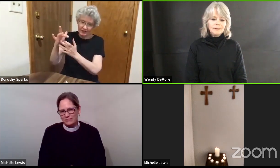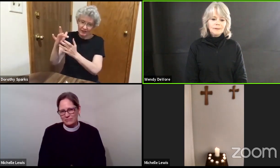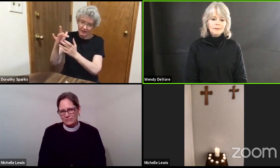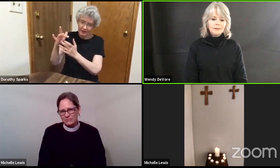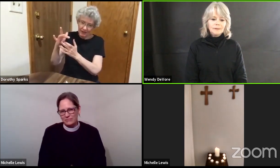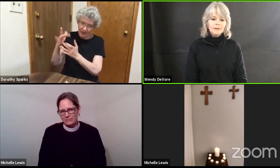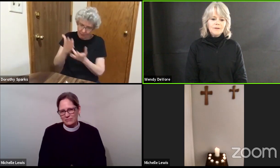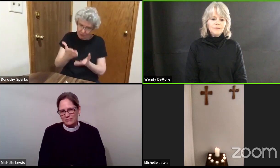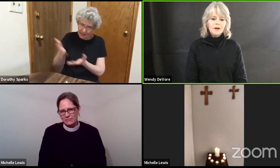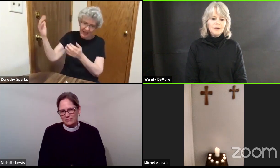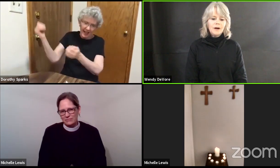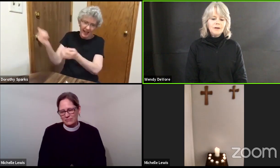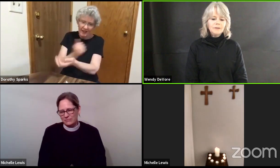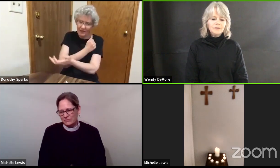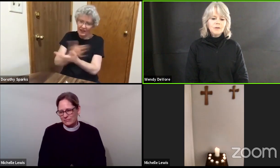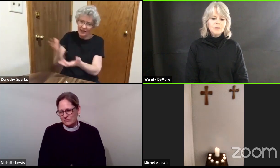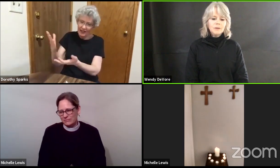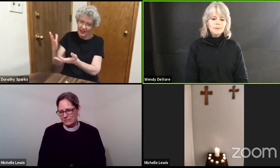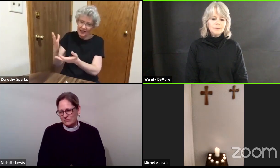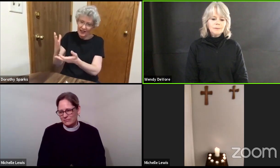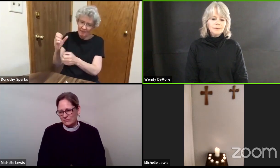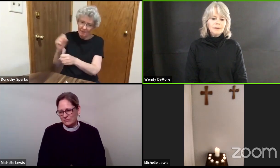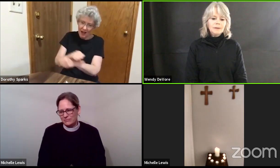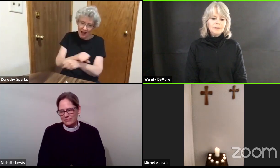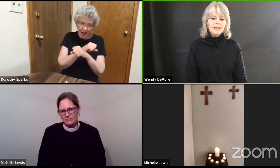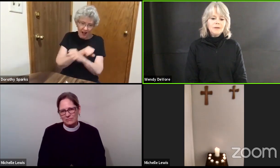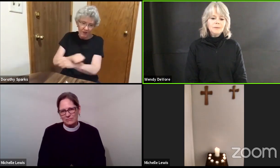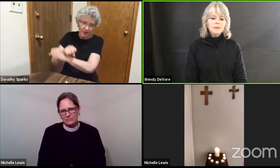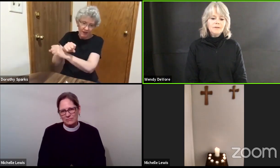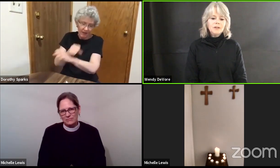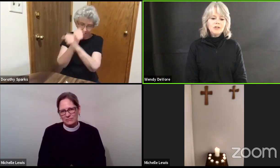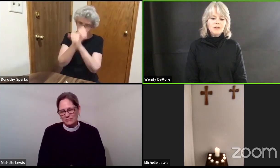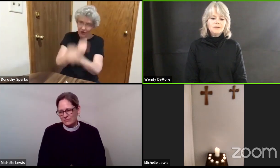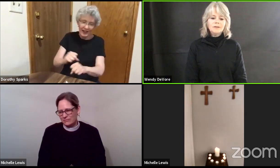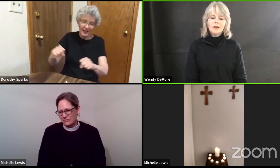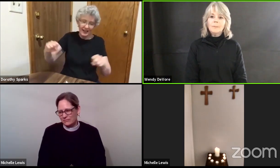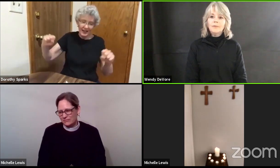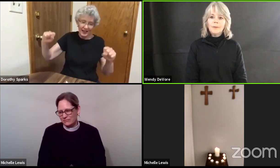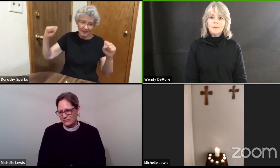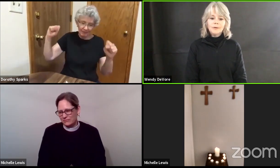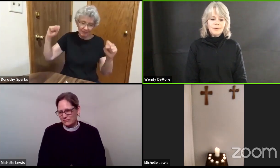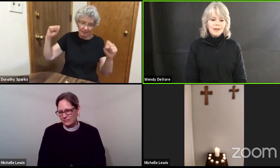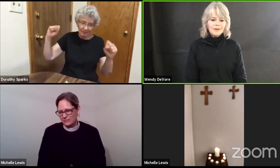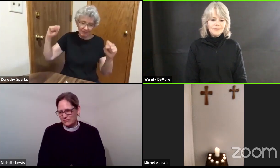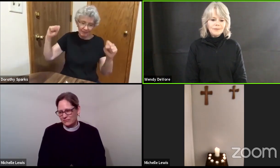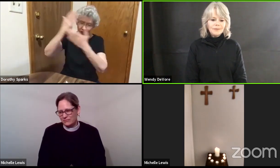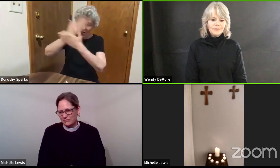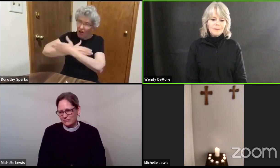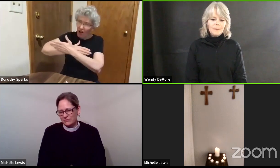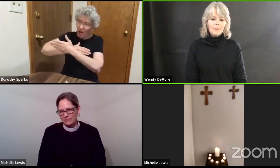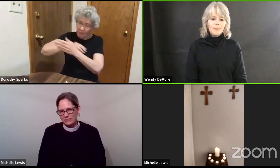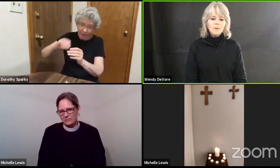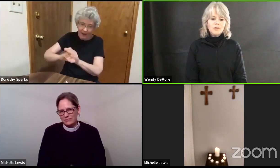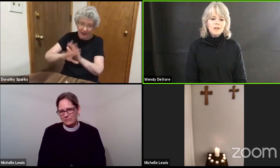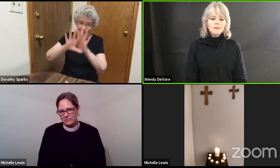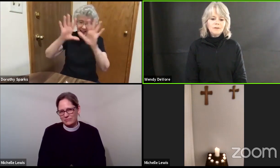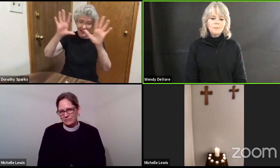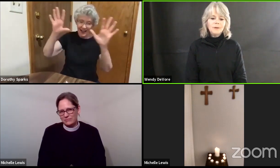lift our hearts to you like you lifted Jesus up from the grave through Jesus bring